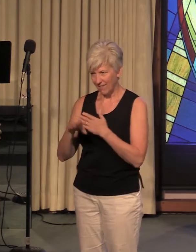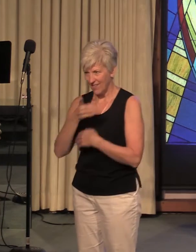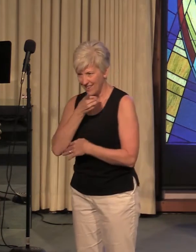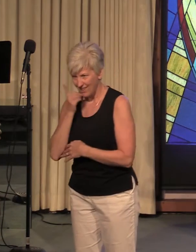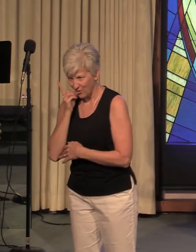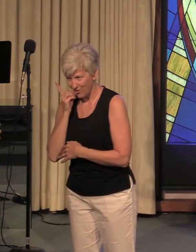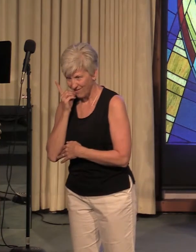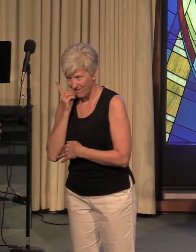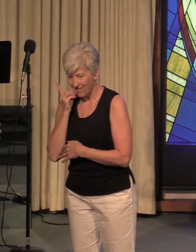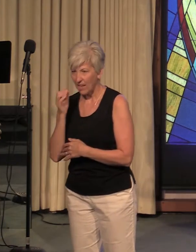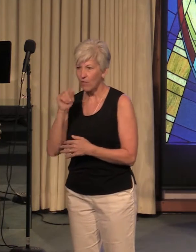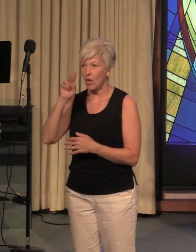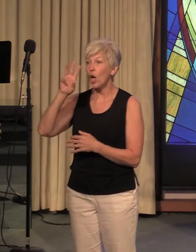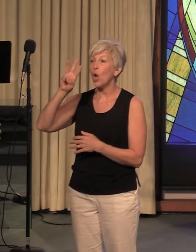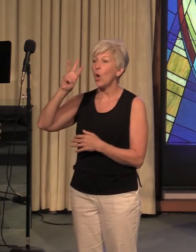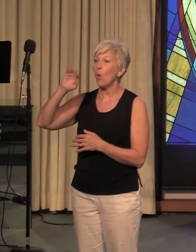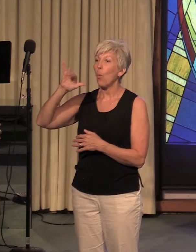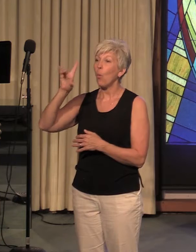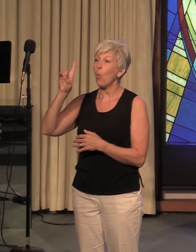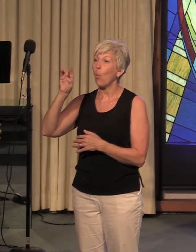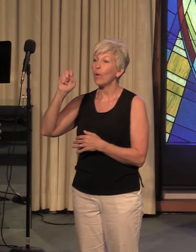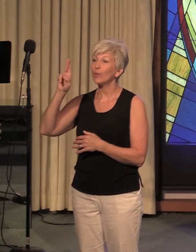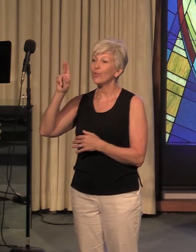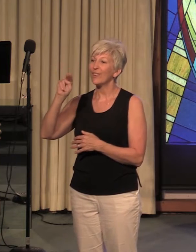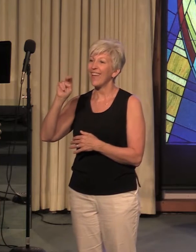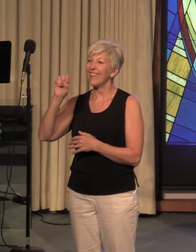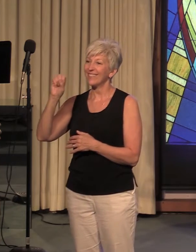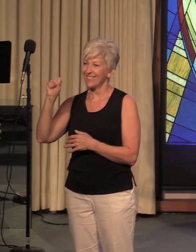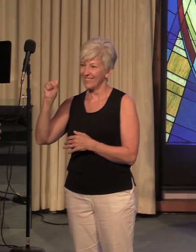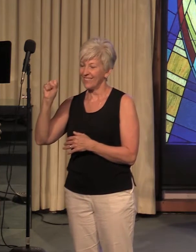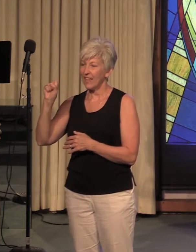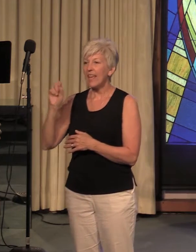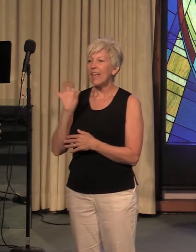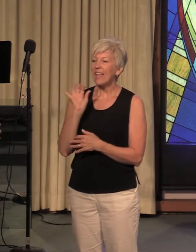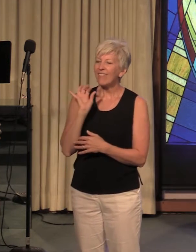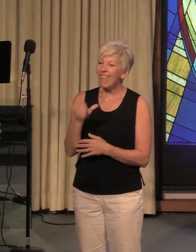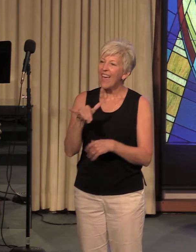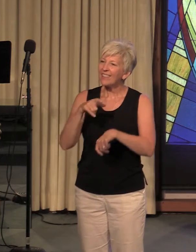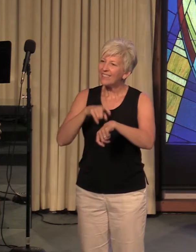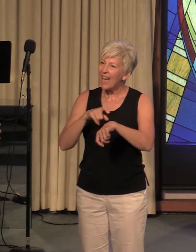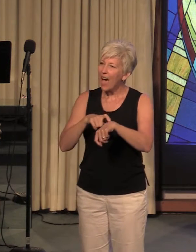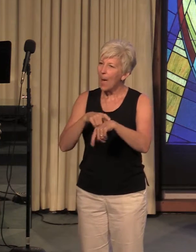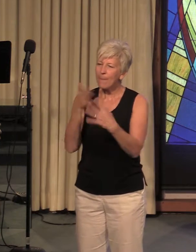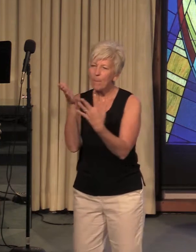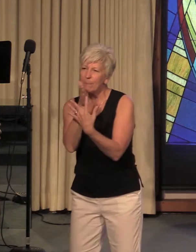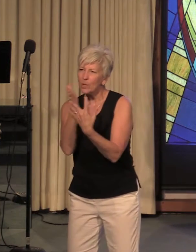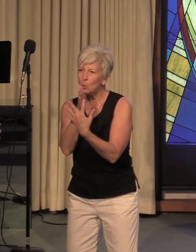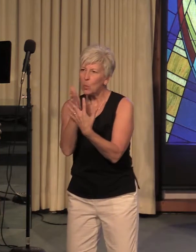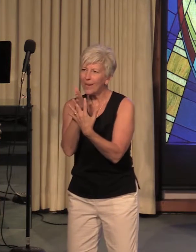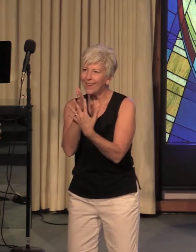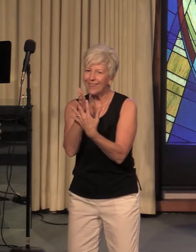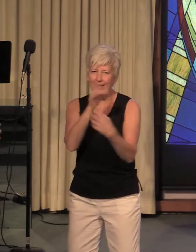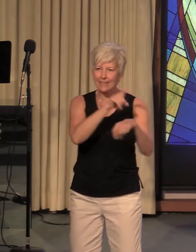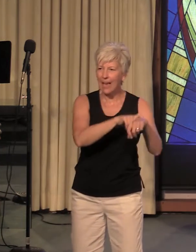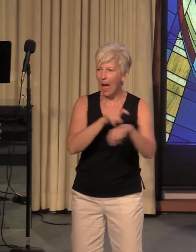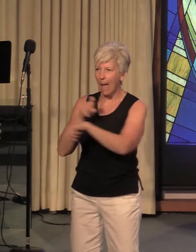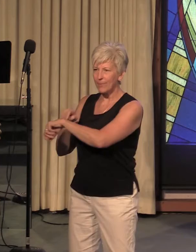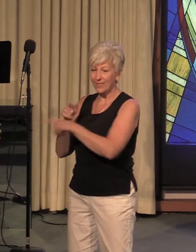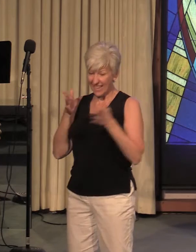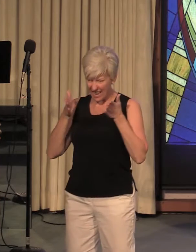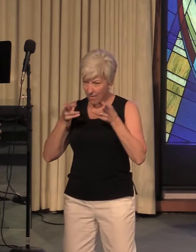in the wilderness in that time between times in the hallway